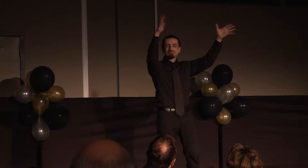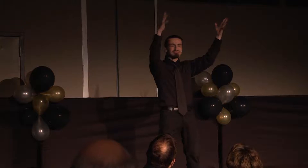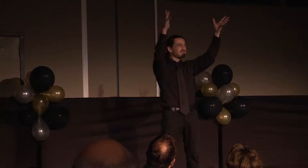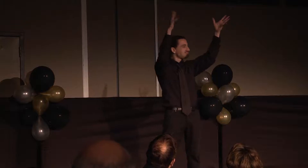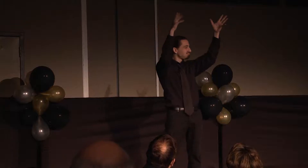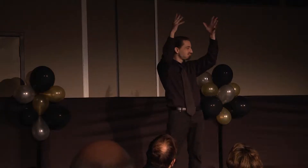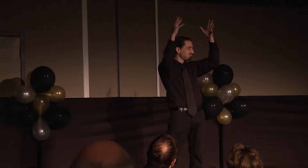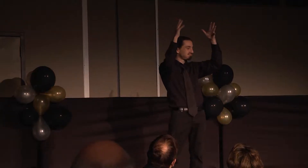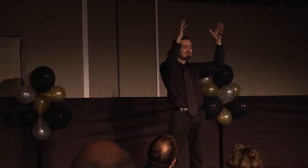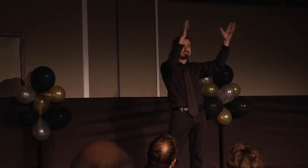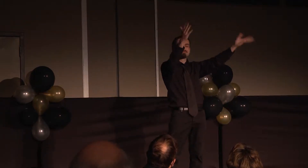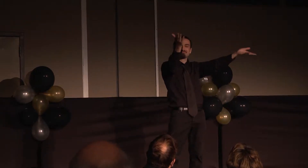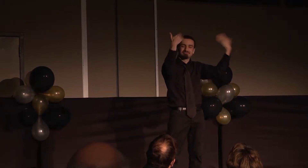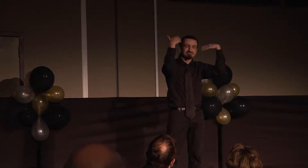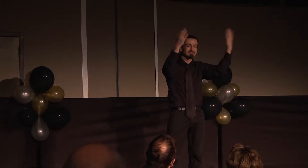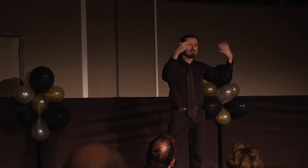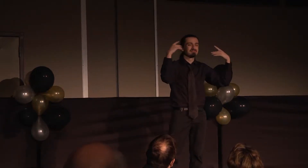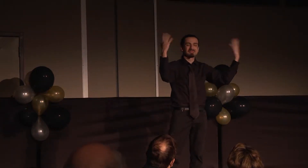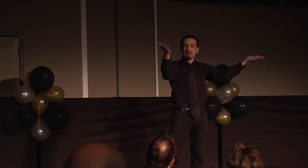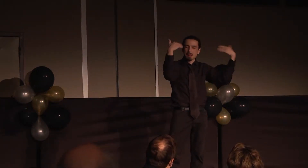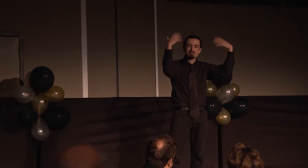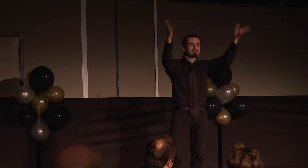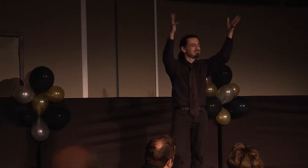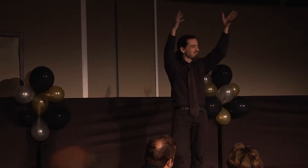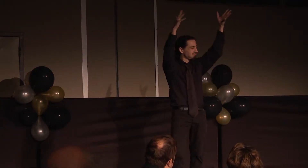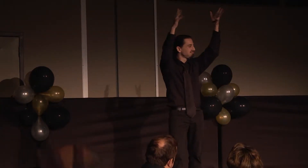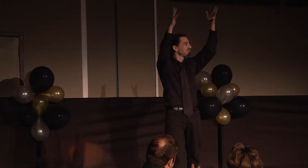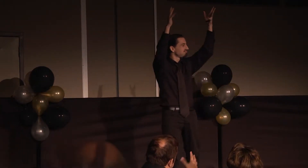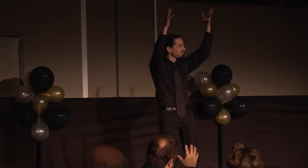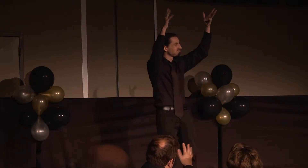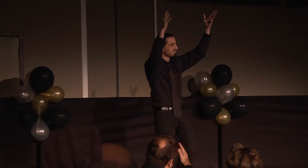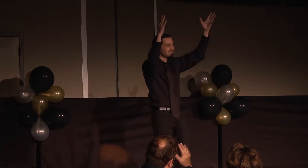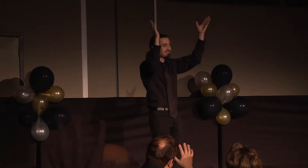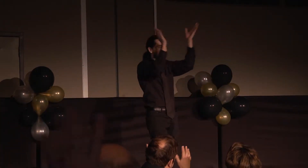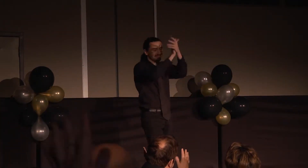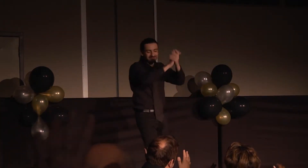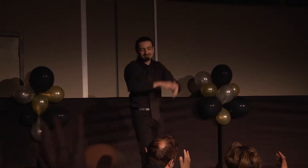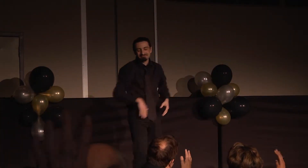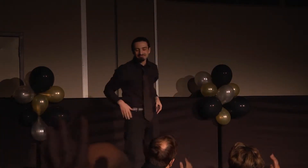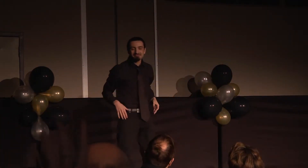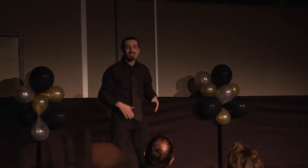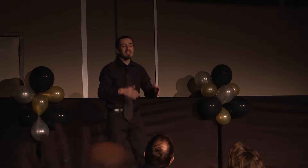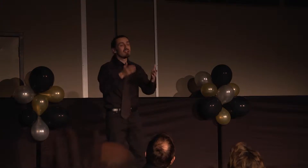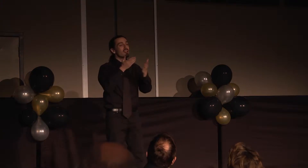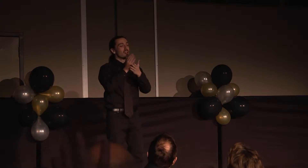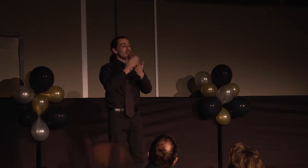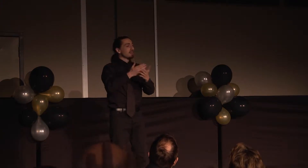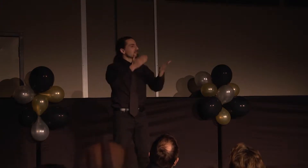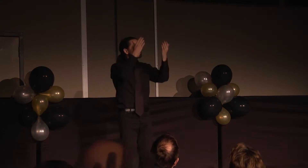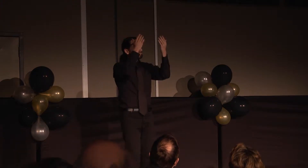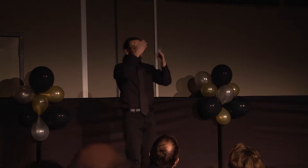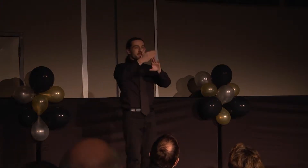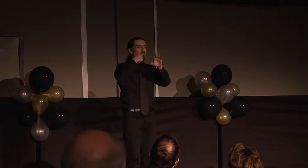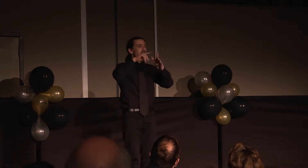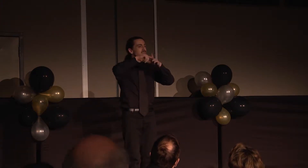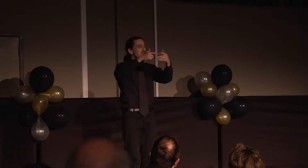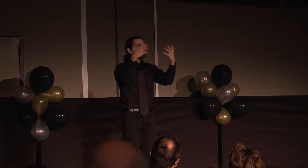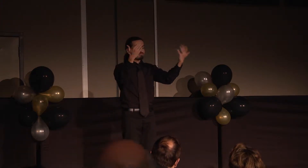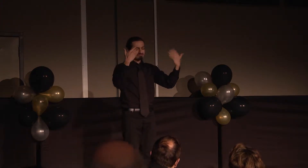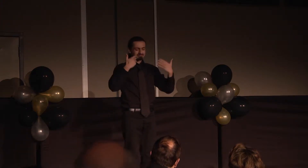Many people have never heard of autism before, but for the estimated 1 million Americans who are deaf, according to Gallaudet University, autism